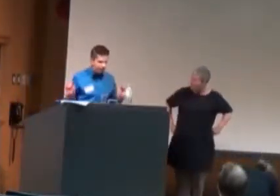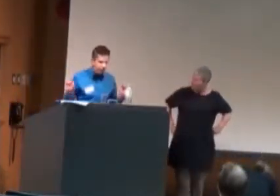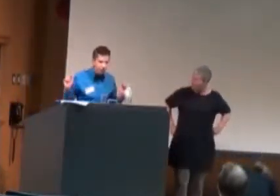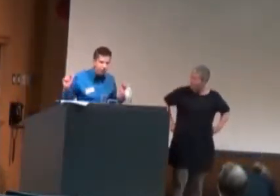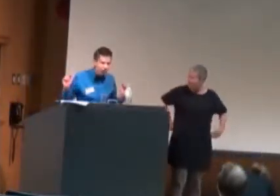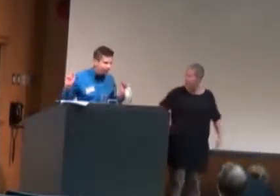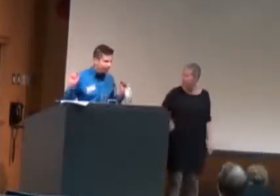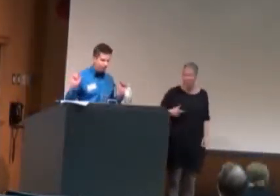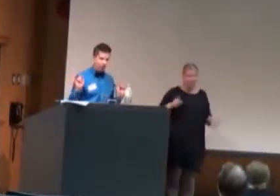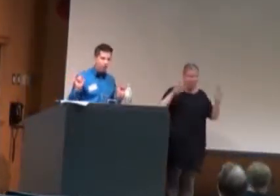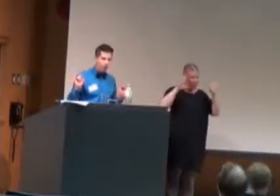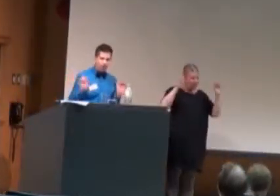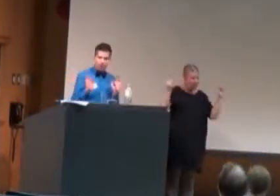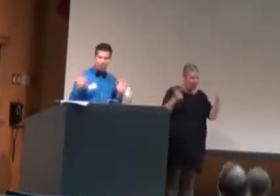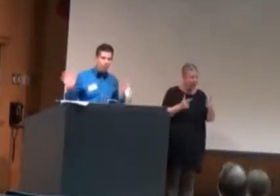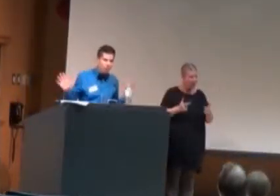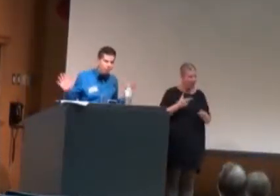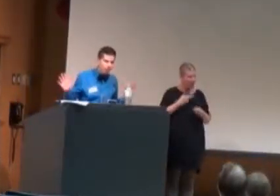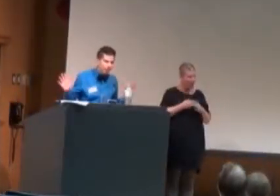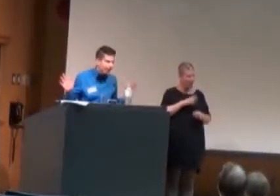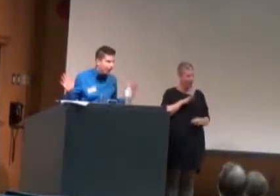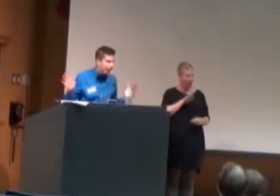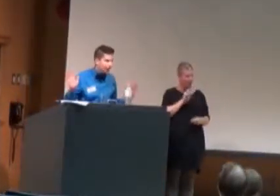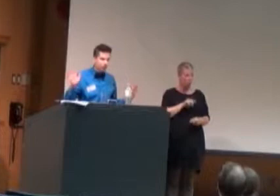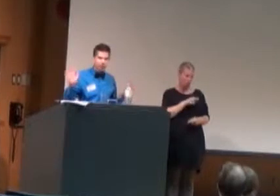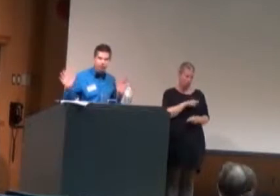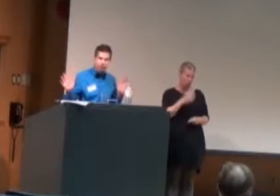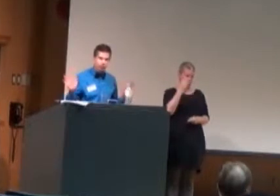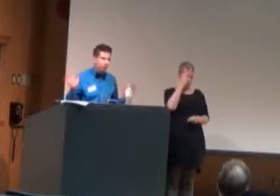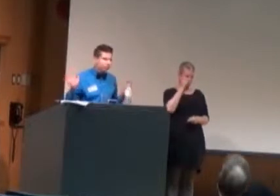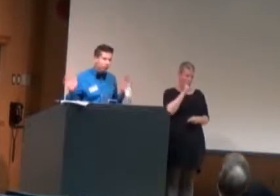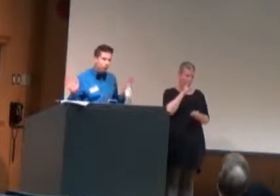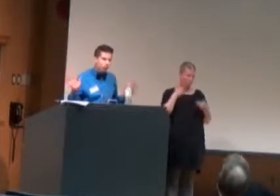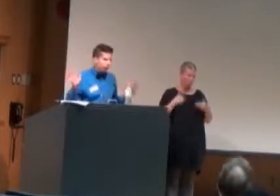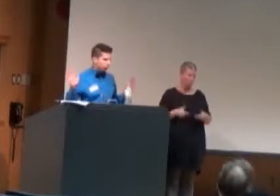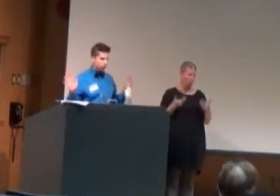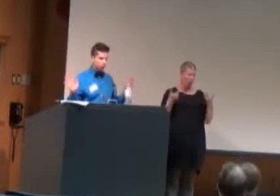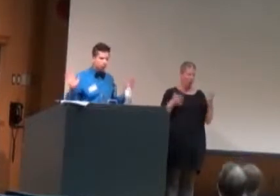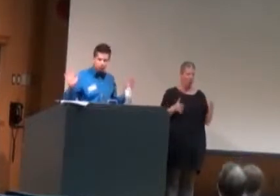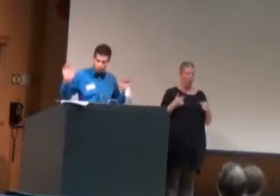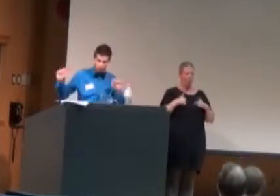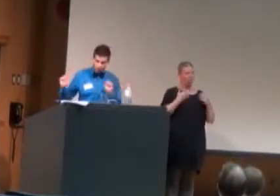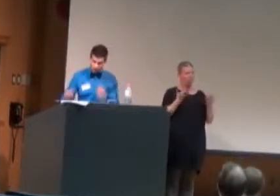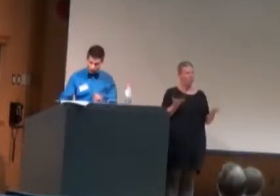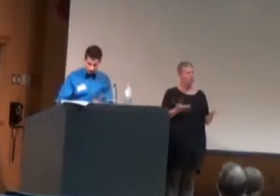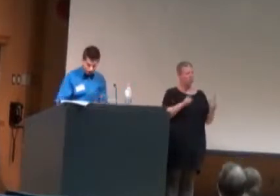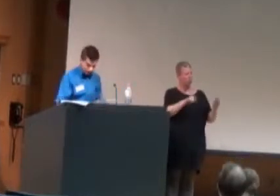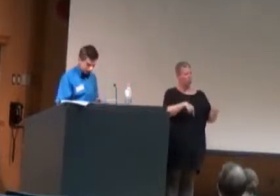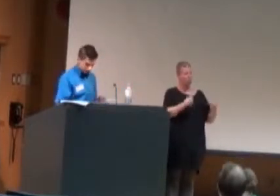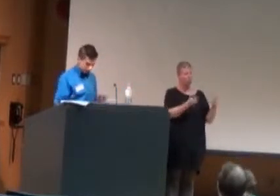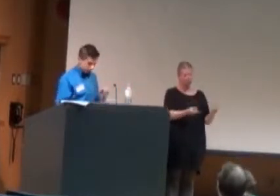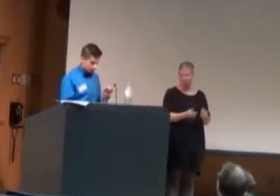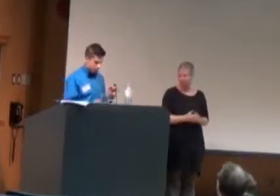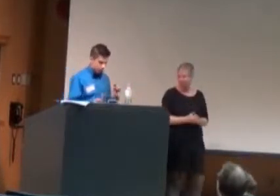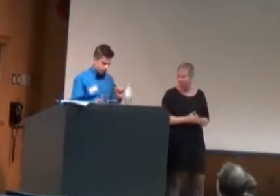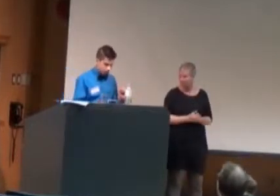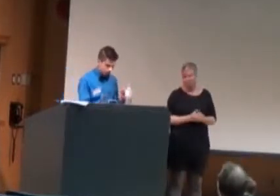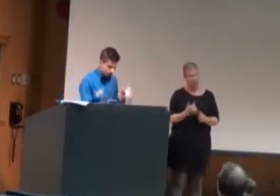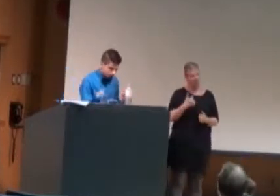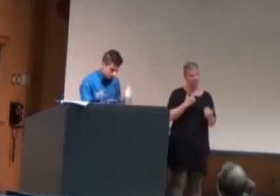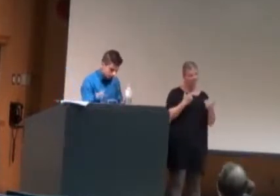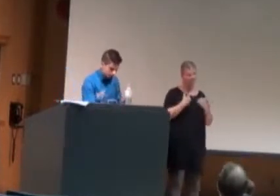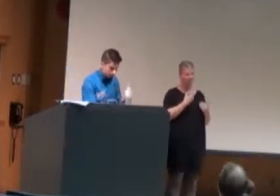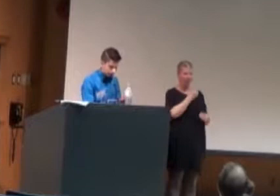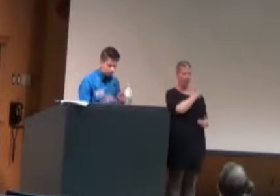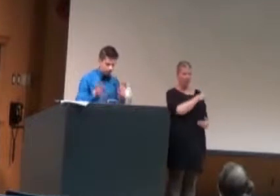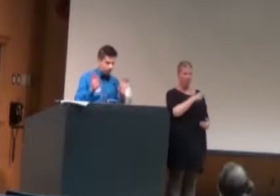Hi everyone. I'm Brian. You probably know me by now. I've been around. So, yeah, I have a PowerPoint too.